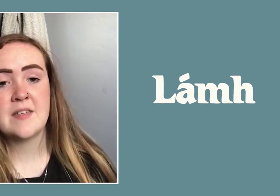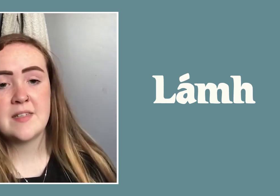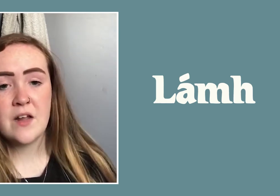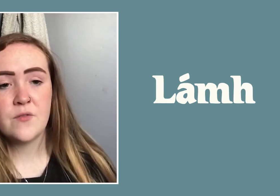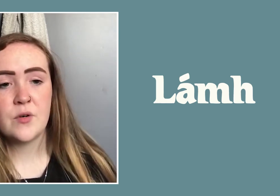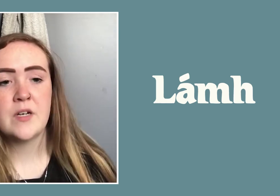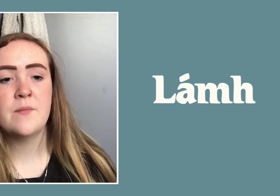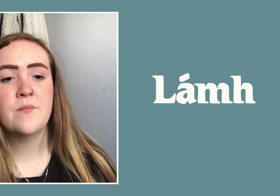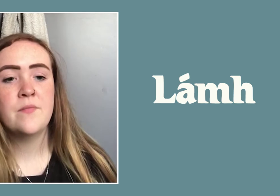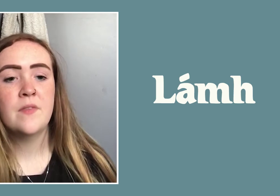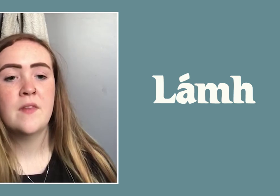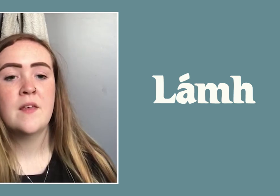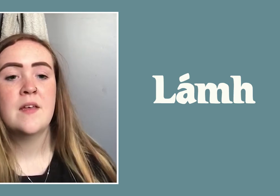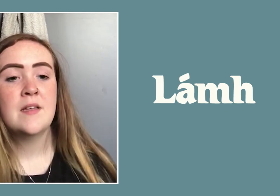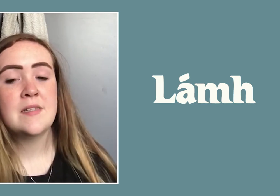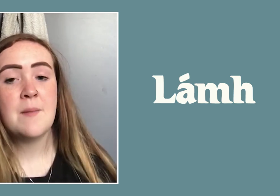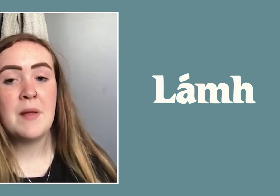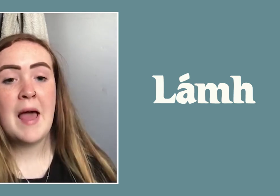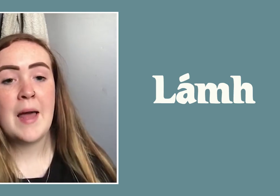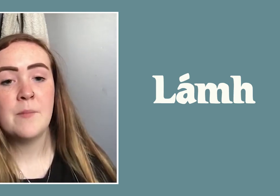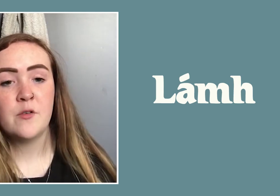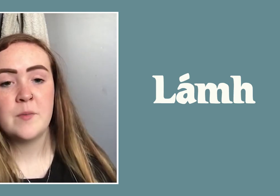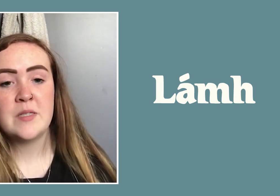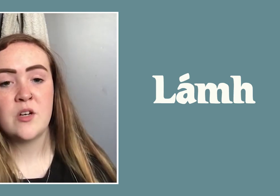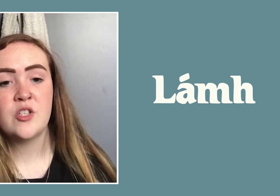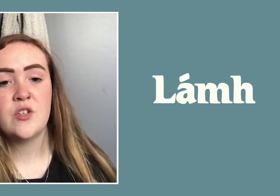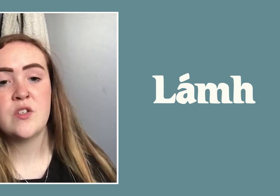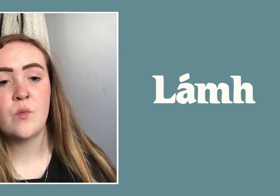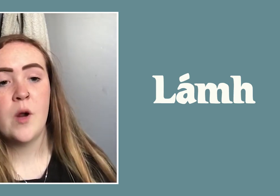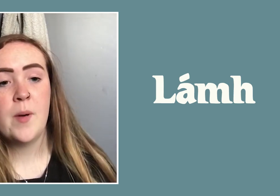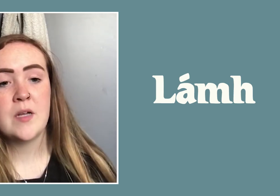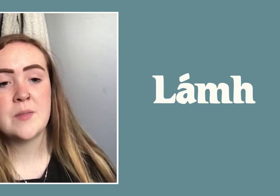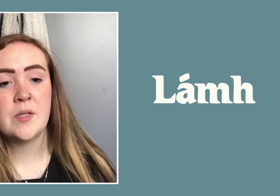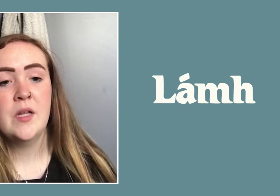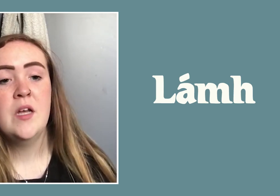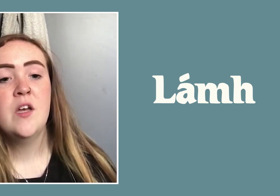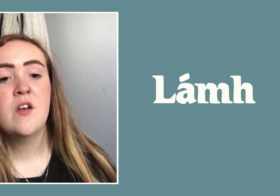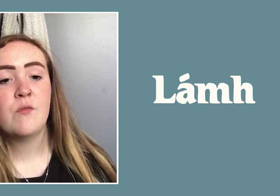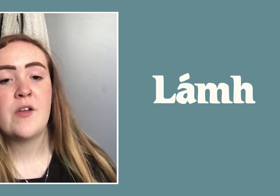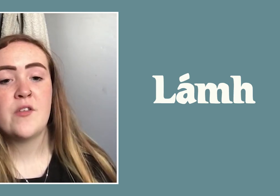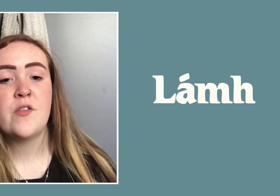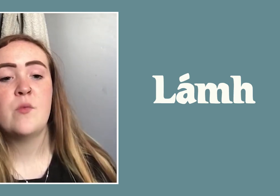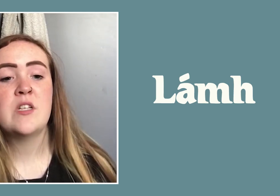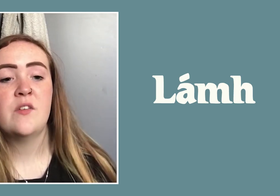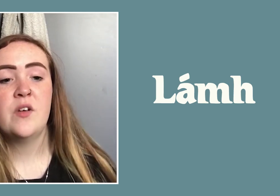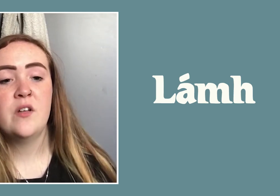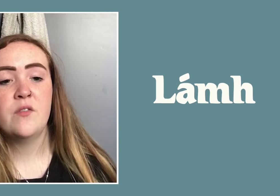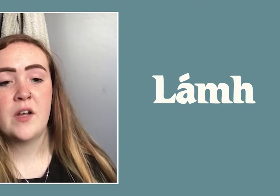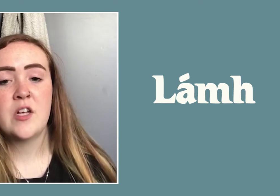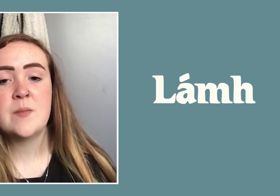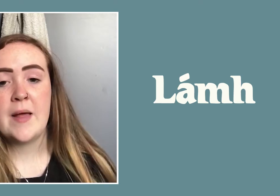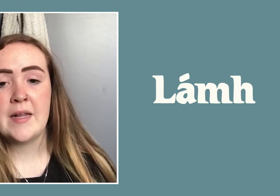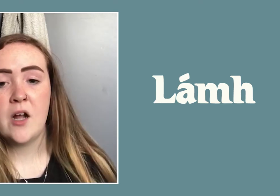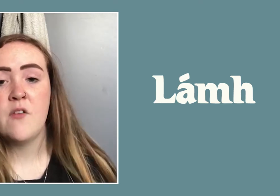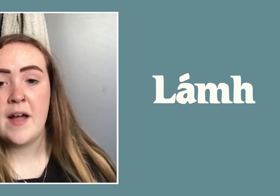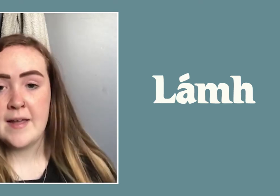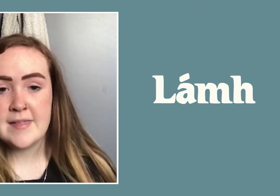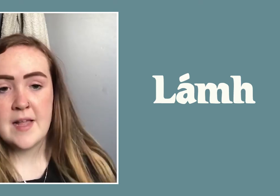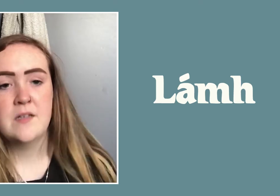they stand for. Simple hand movements are chosen where possible rather than the more difficult finger spelling of ISL.